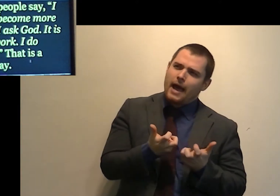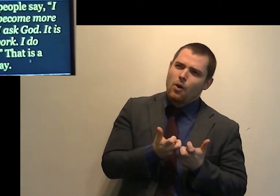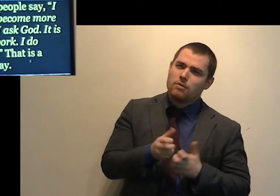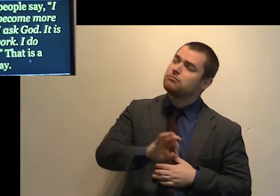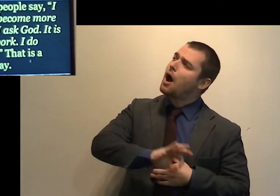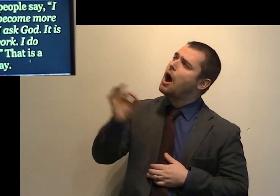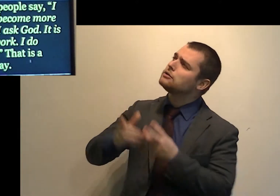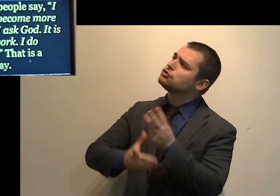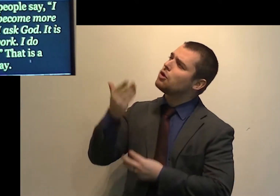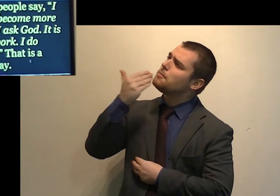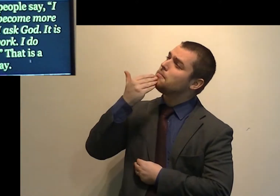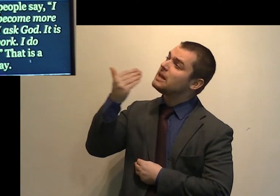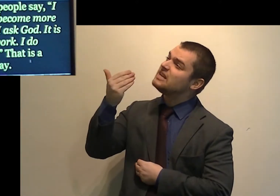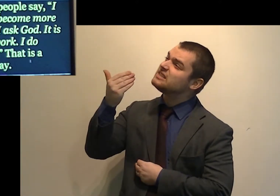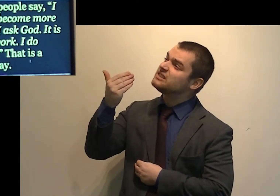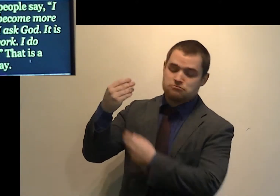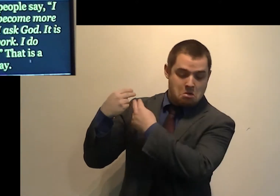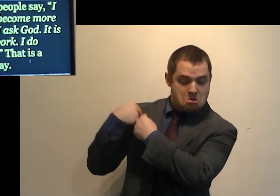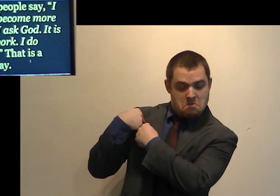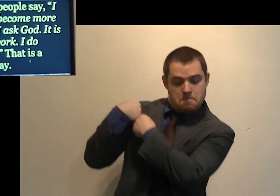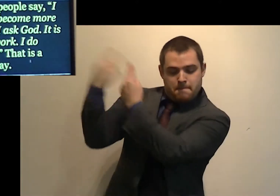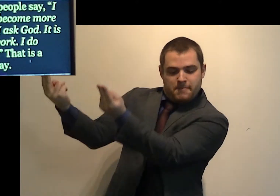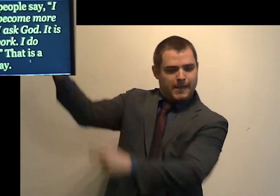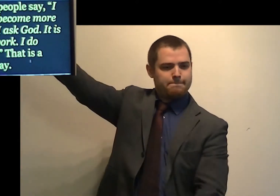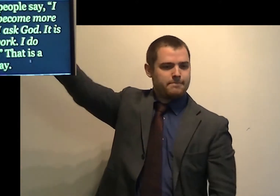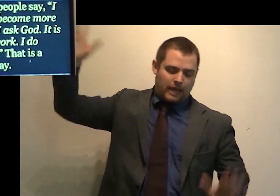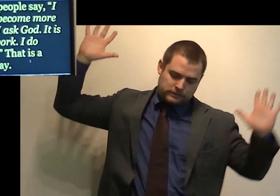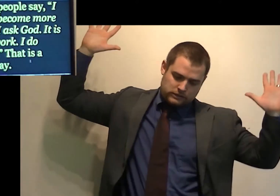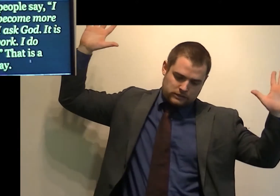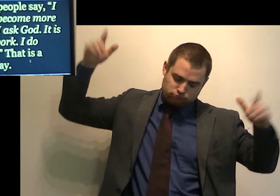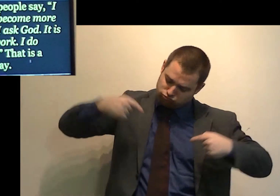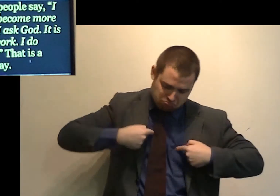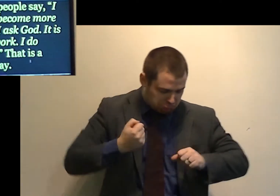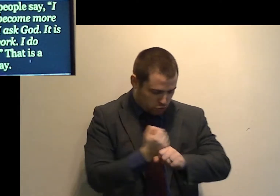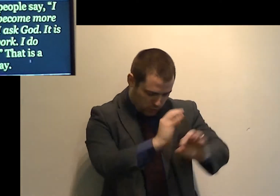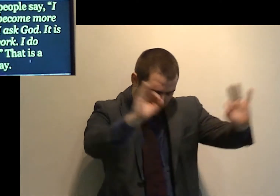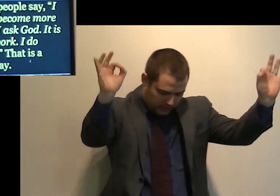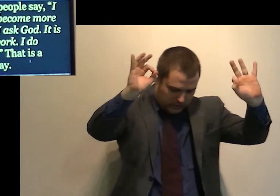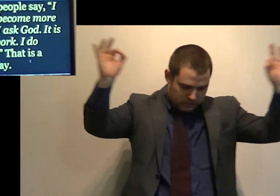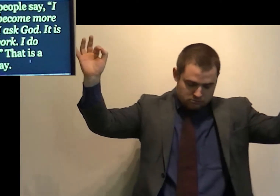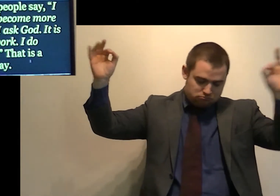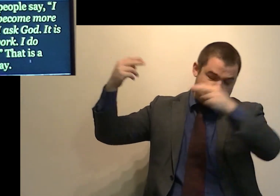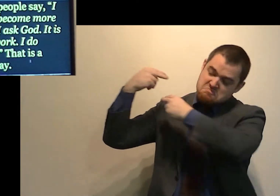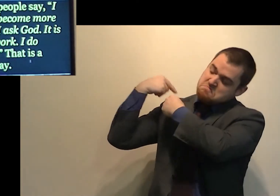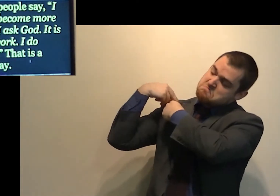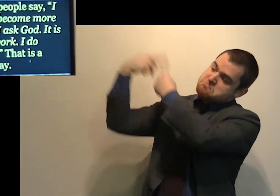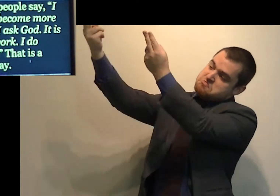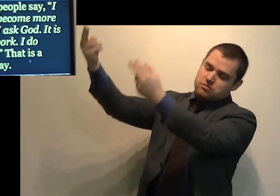It is all His work. It do nothing. That is the wrong way.